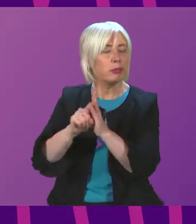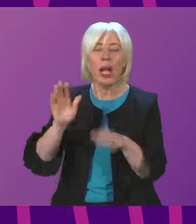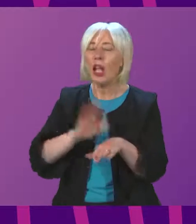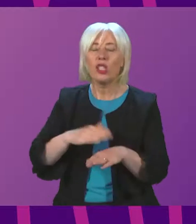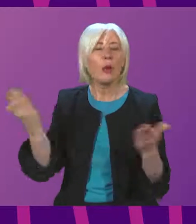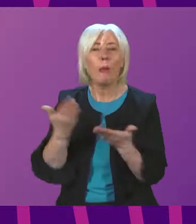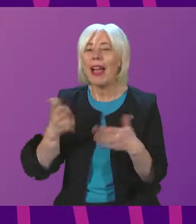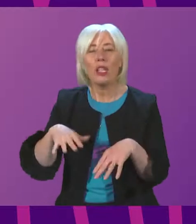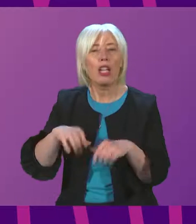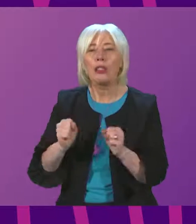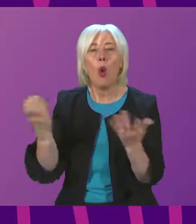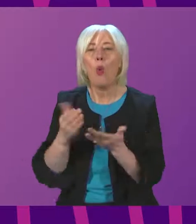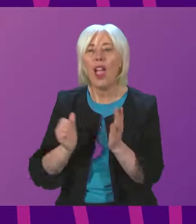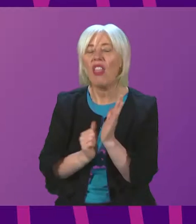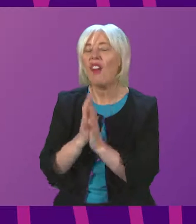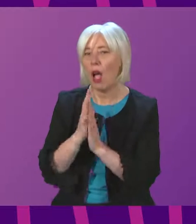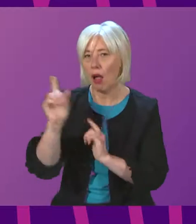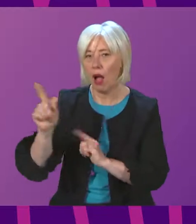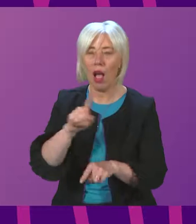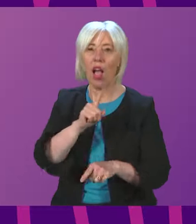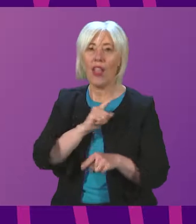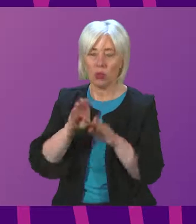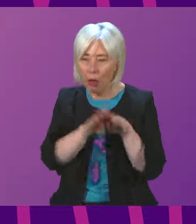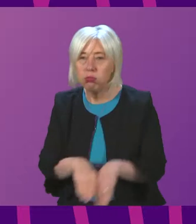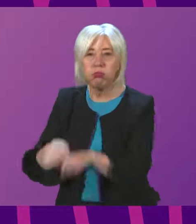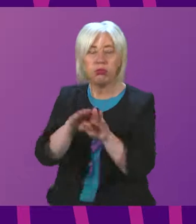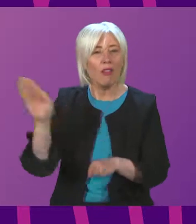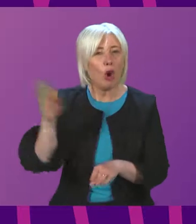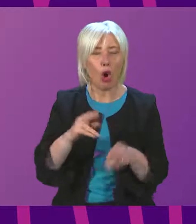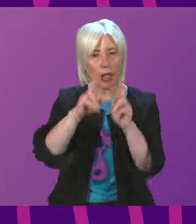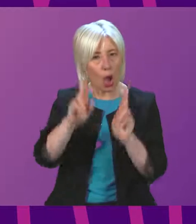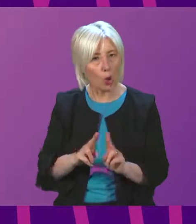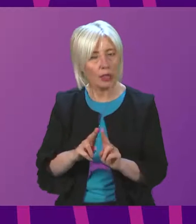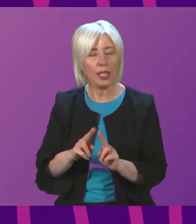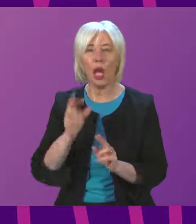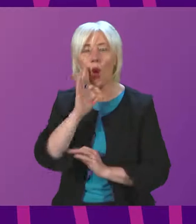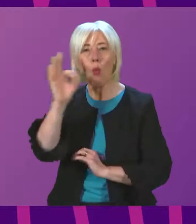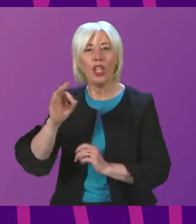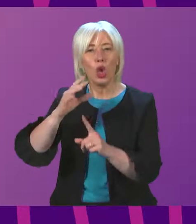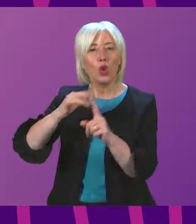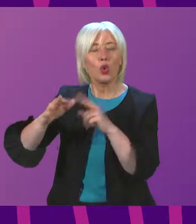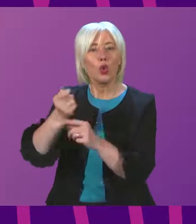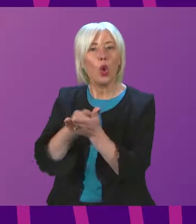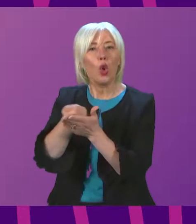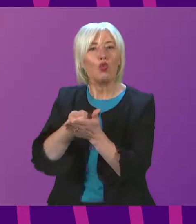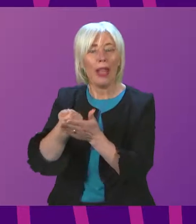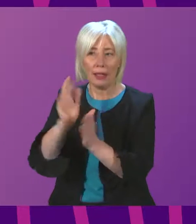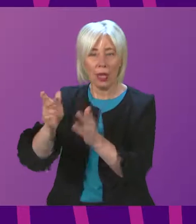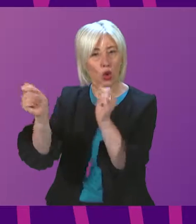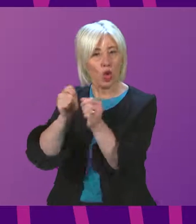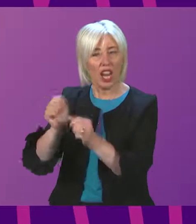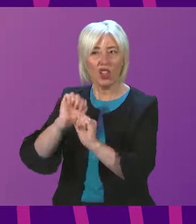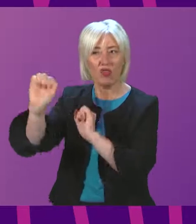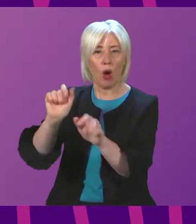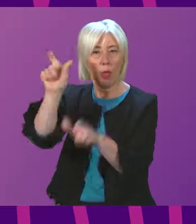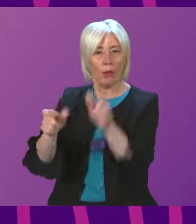is why we have introduced the same standards for all properties. We are asking the social rented sector to make this change for their tenants, and we know this